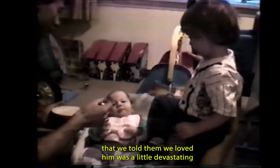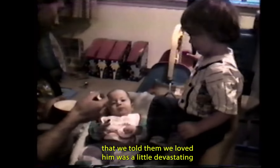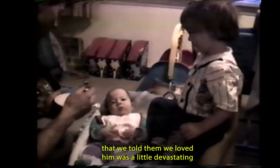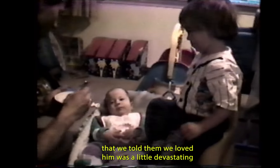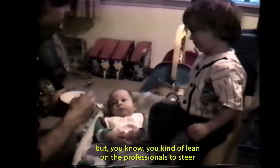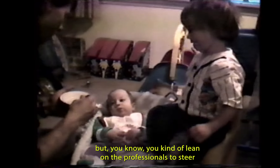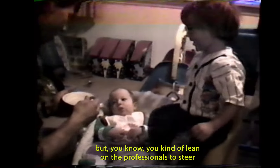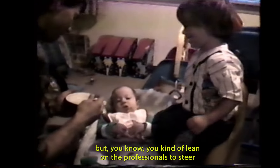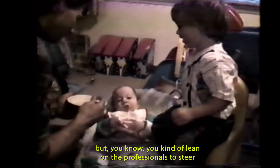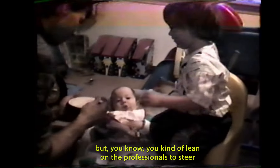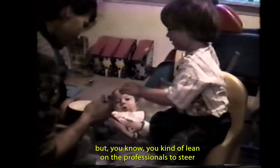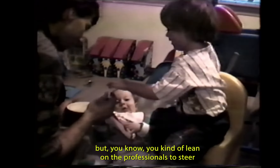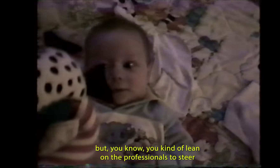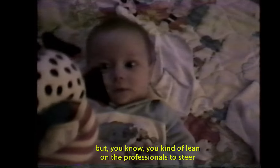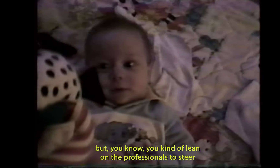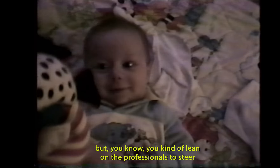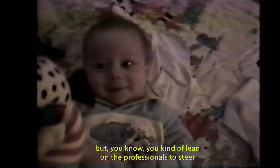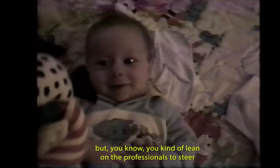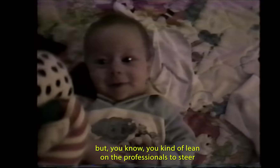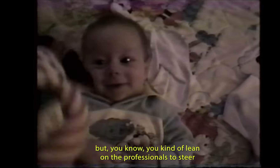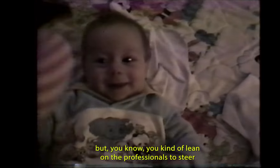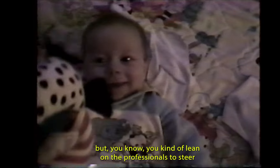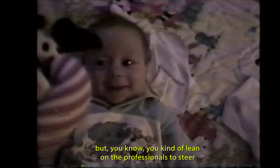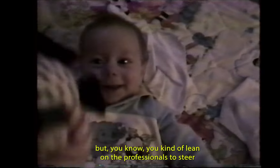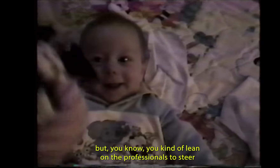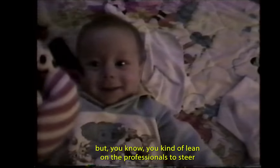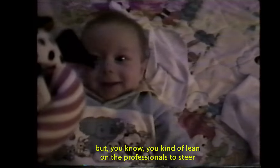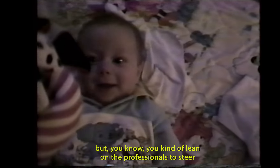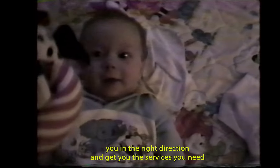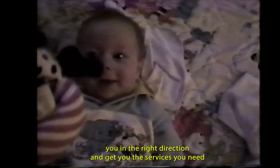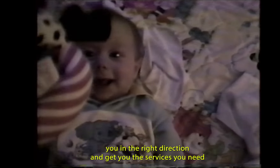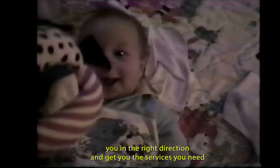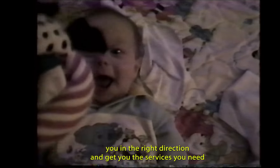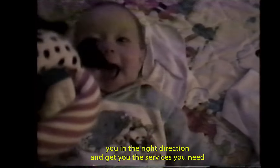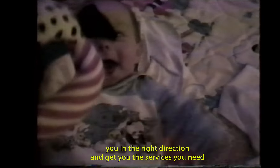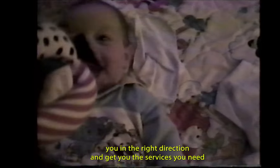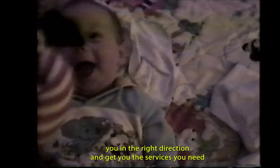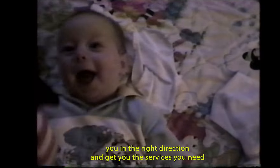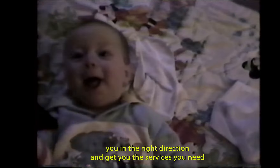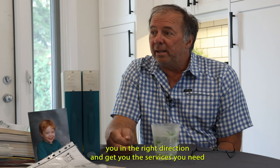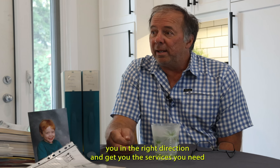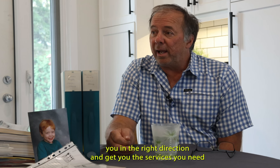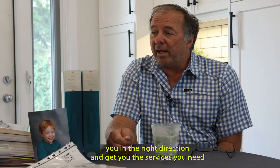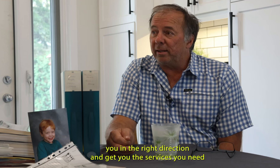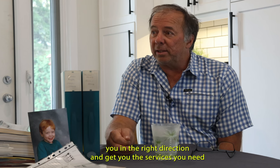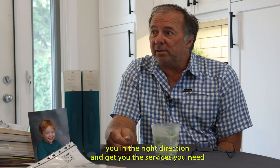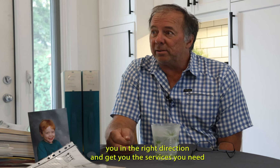devastating. But, you know, you kind of lean on the professionals to steer you in the right direction and get you the